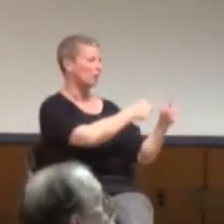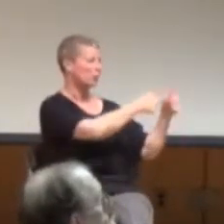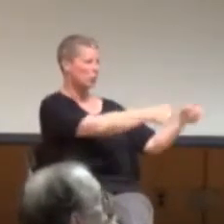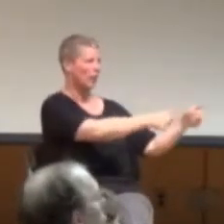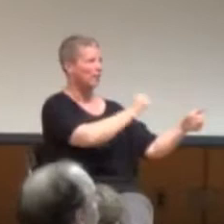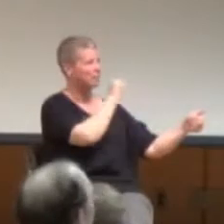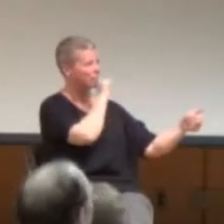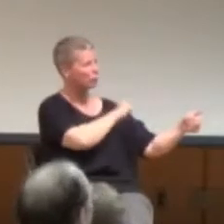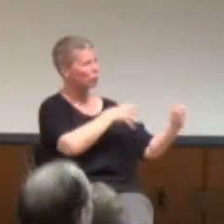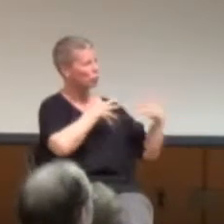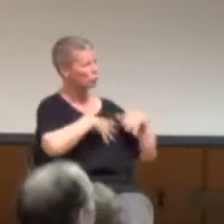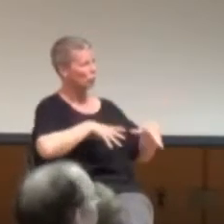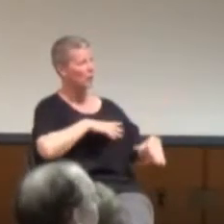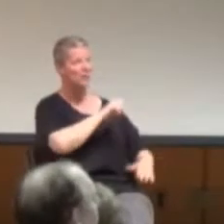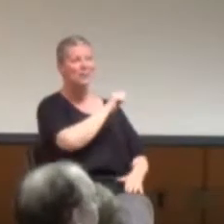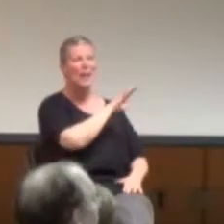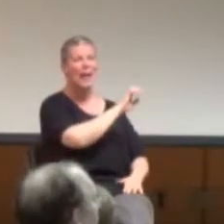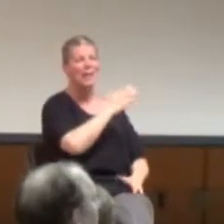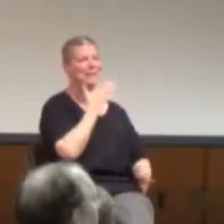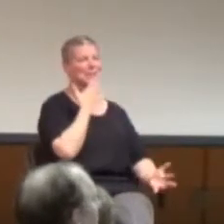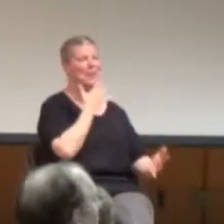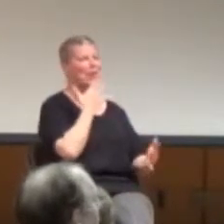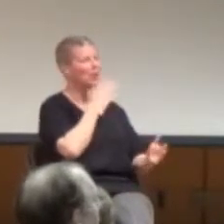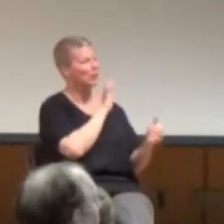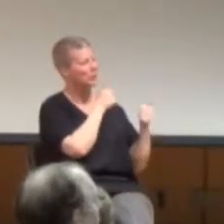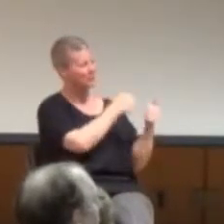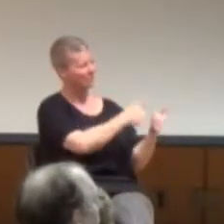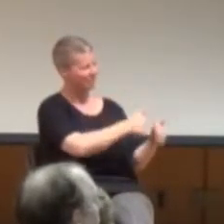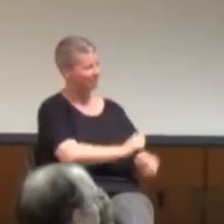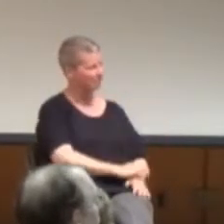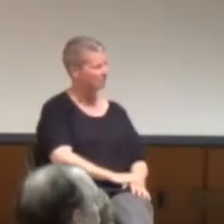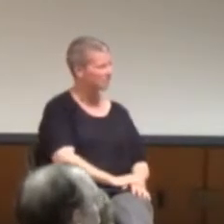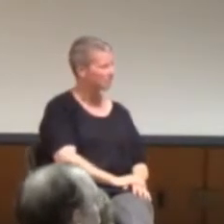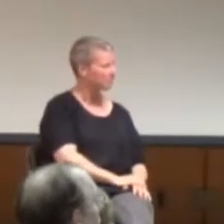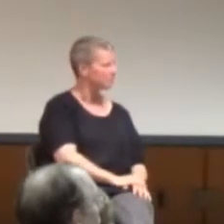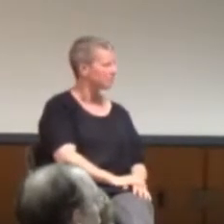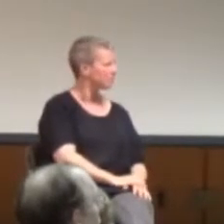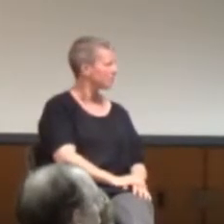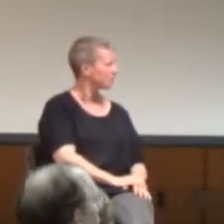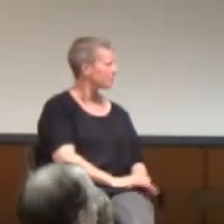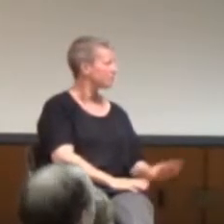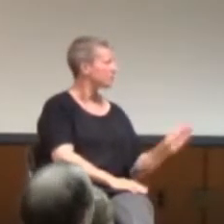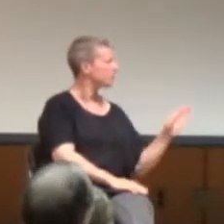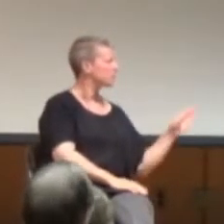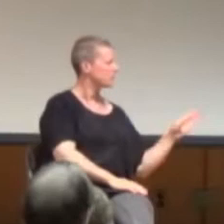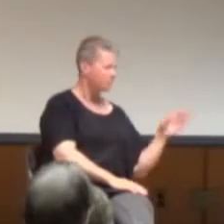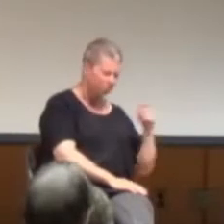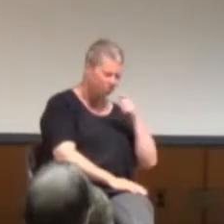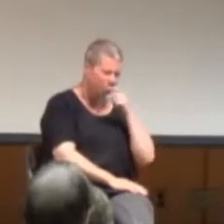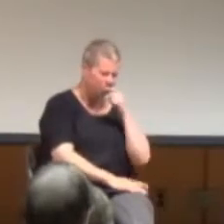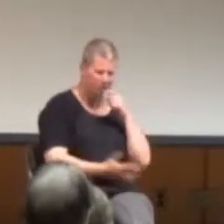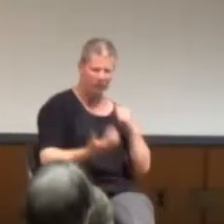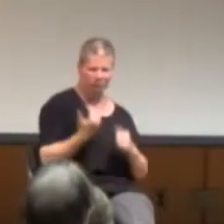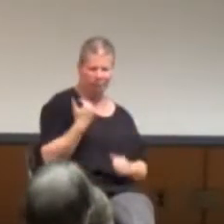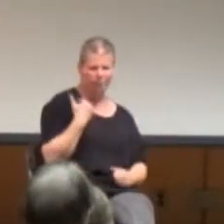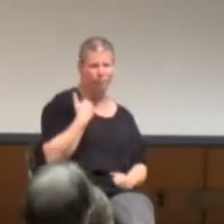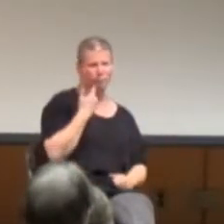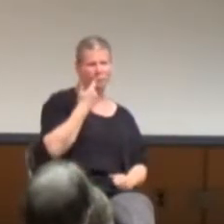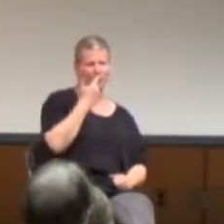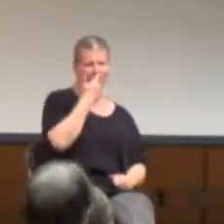I really like that, ace colors. Um, yeah, um, I made a video a while back called